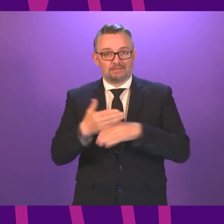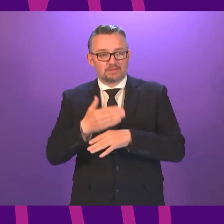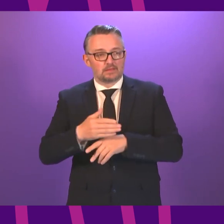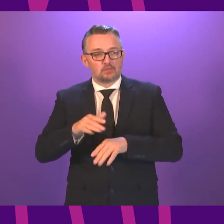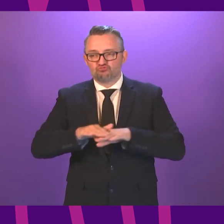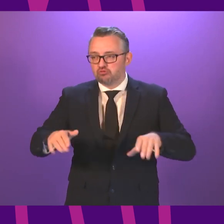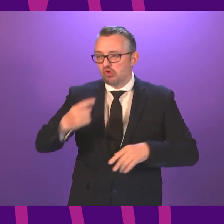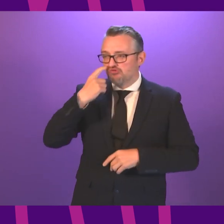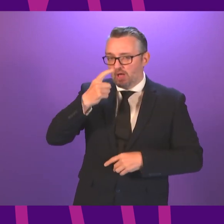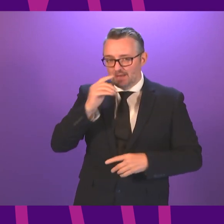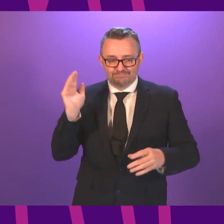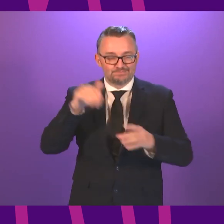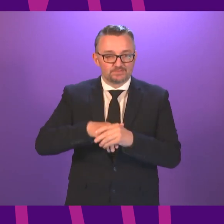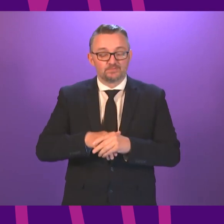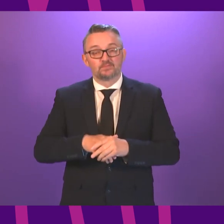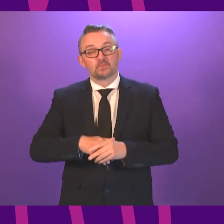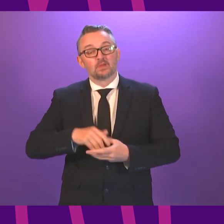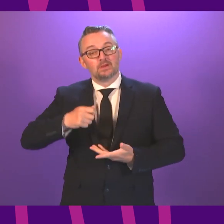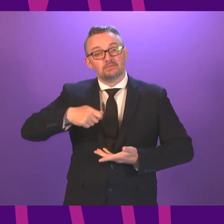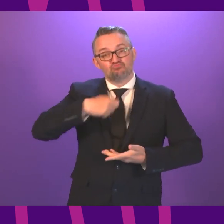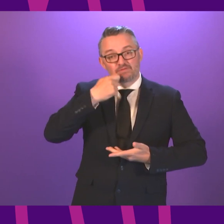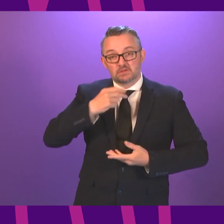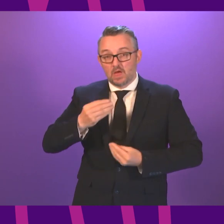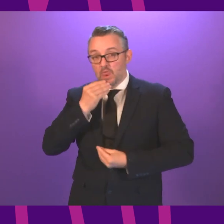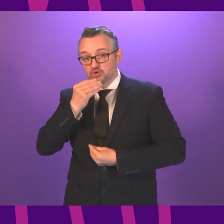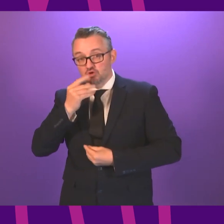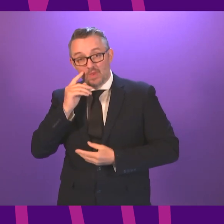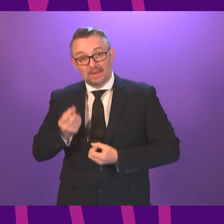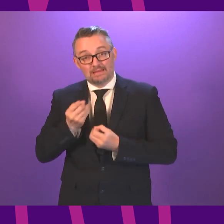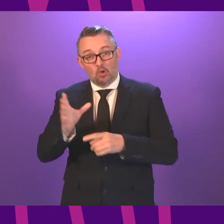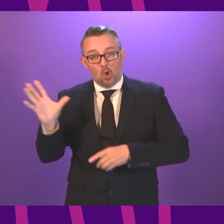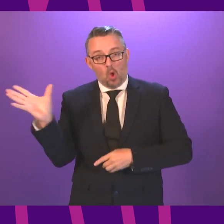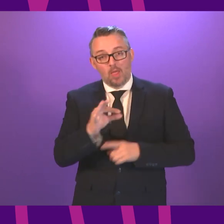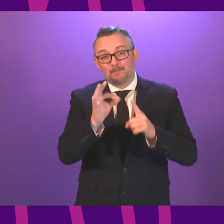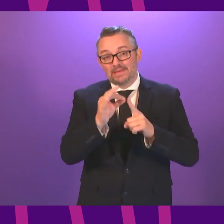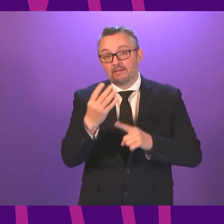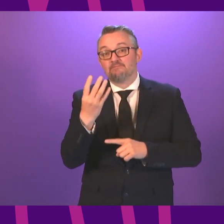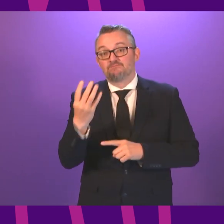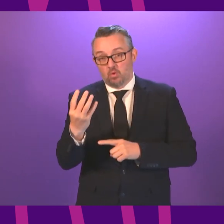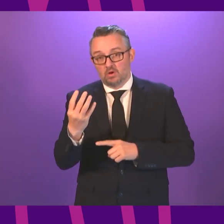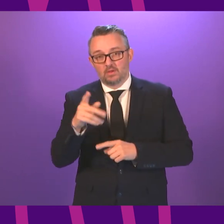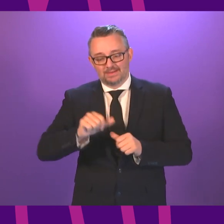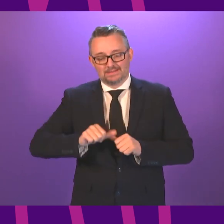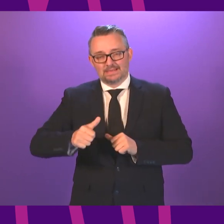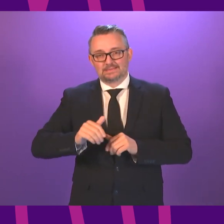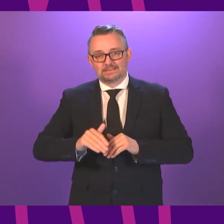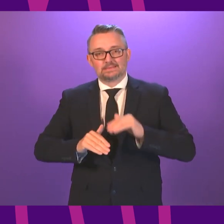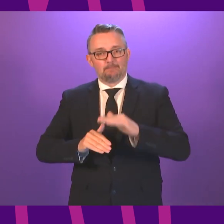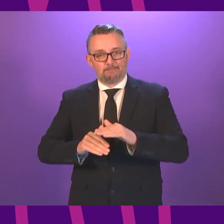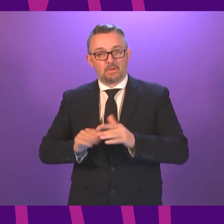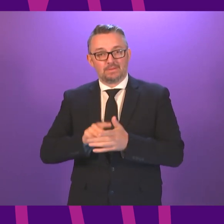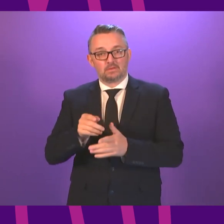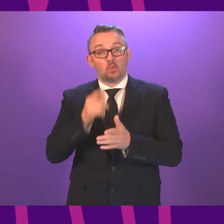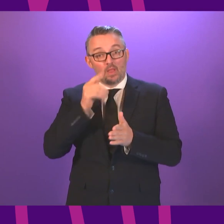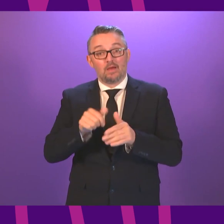young people. We will make free breakfasts and lunches available to all primary for children in Scotland as the next step towards extending them